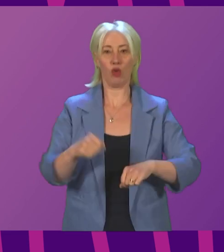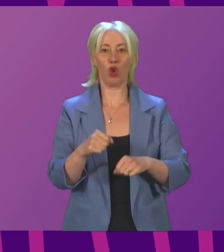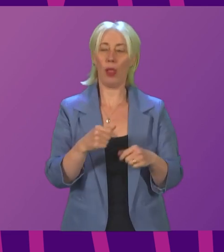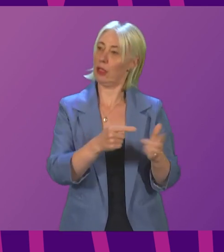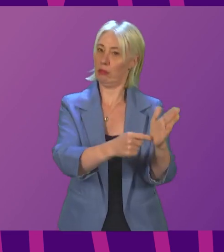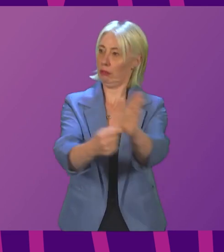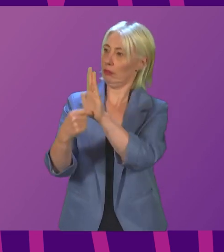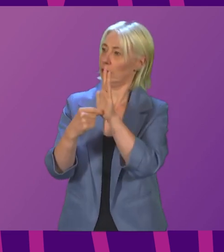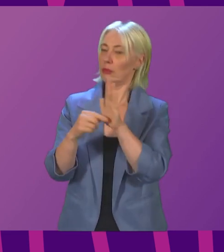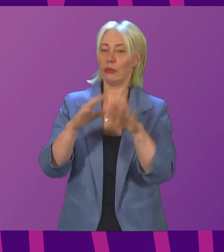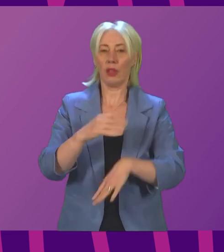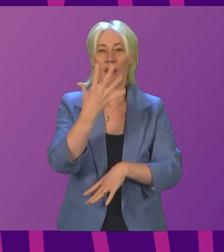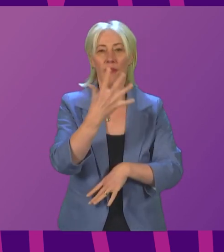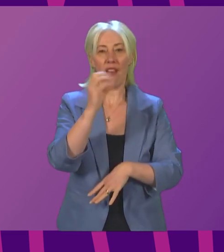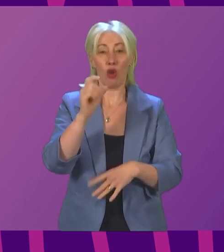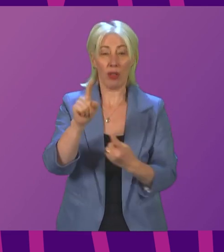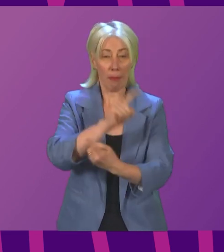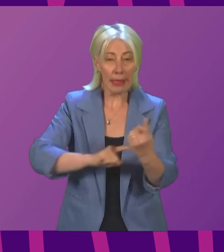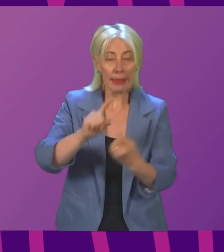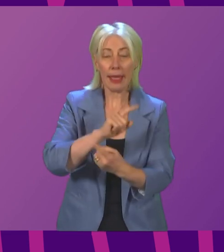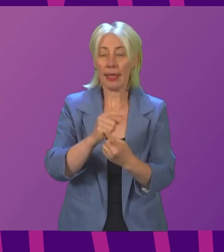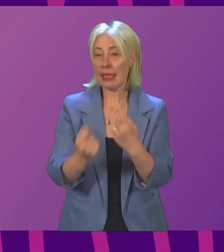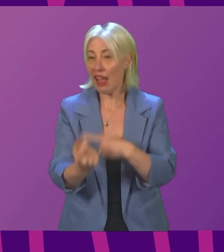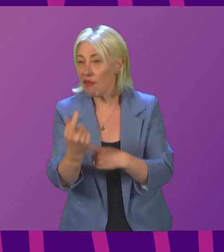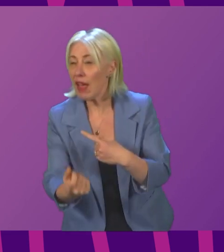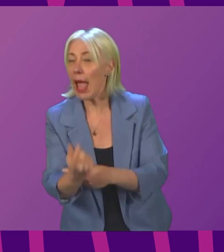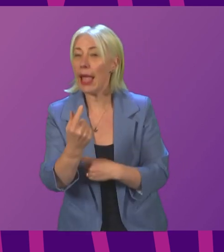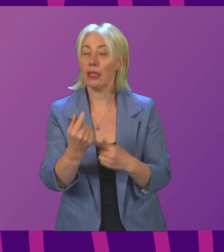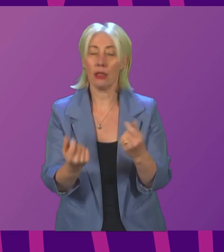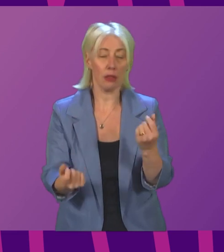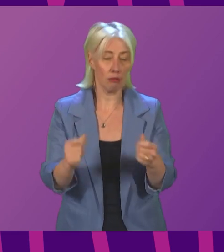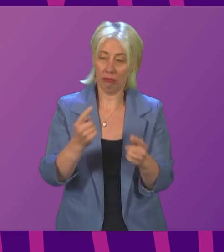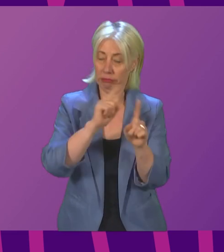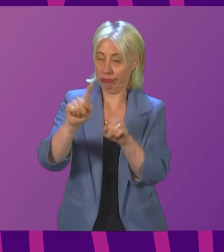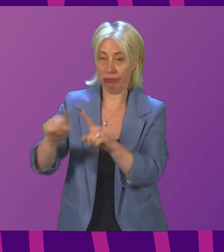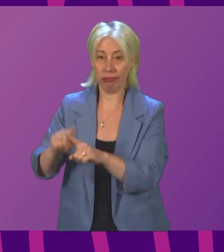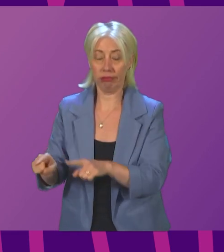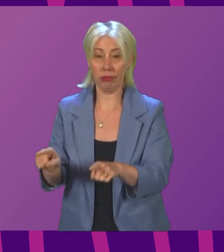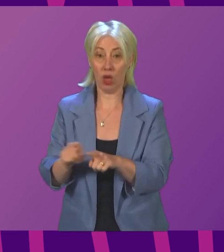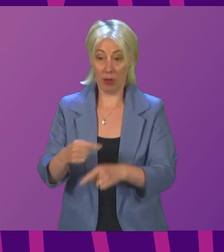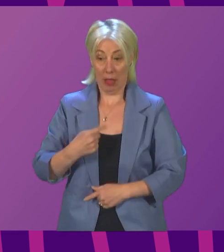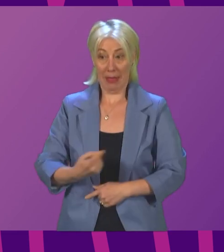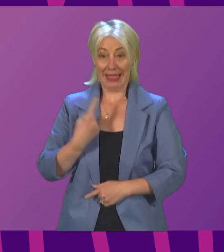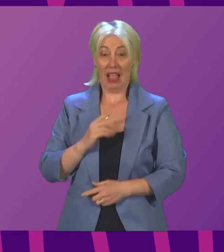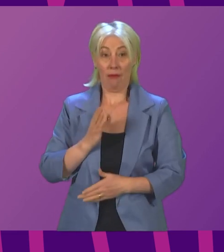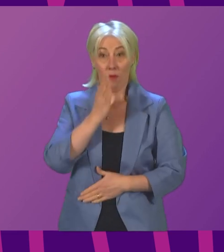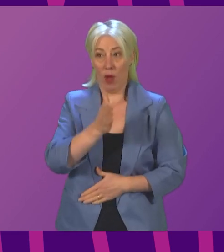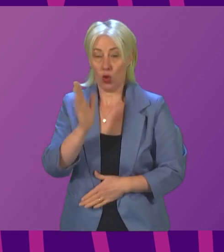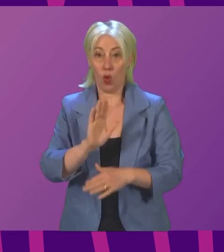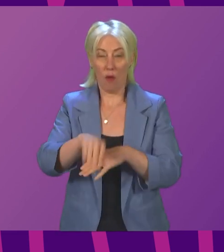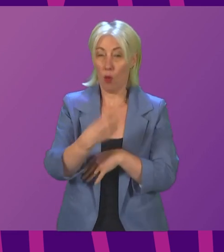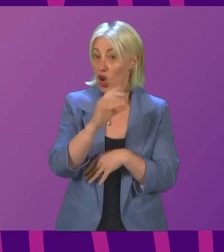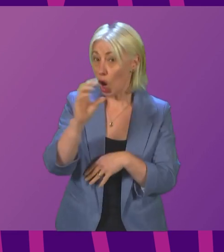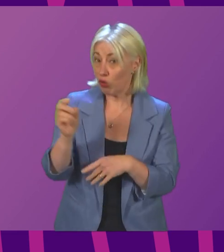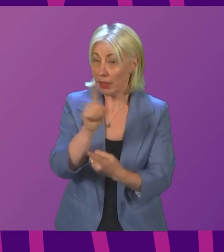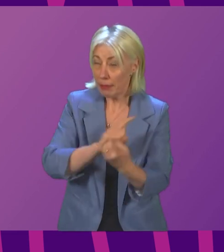Amongst the almost 500 meetings, events and other engagements undertaken by ministers, including almost 100 that I undertook personally, many